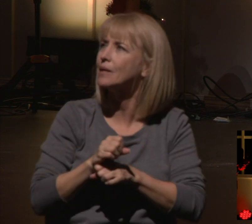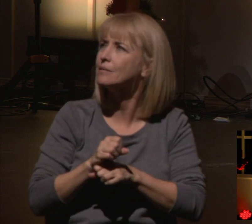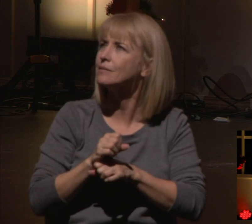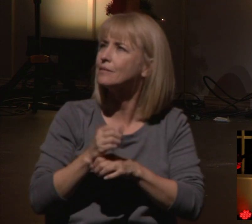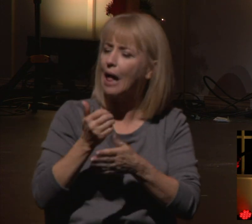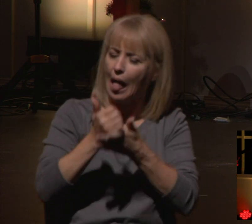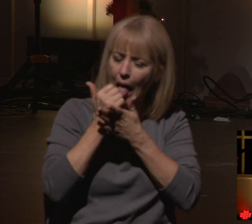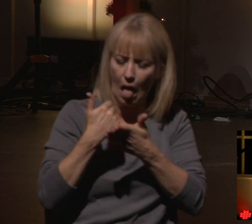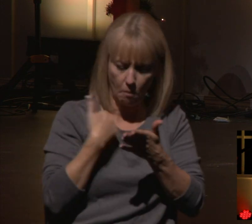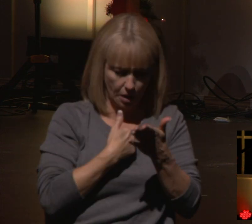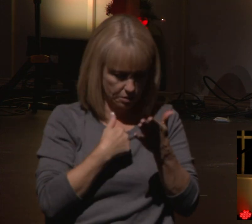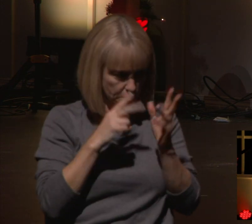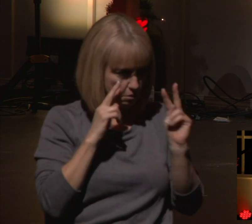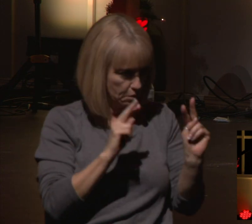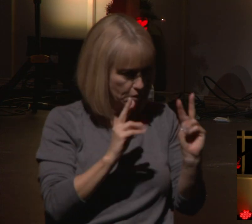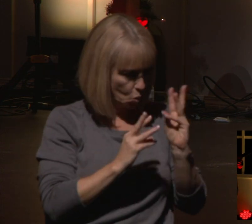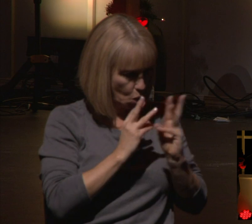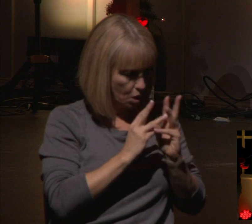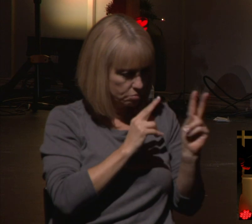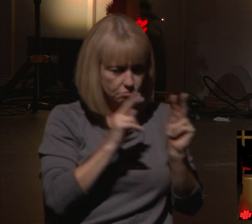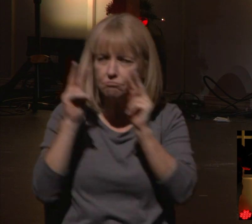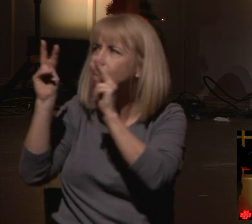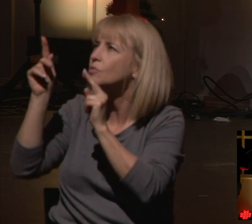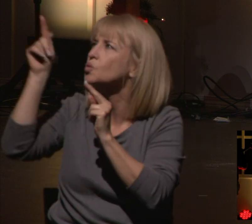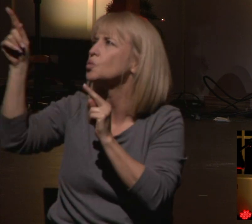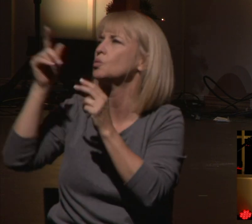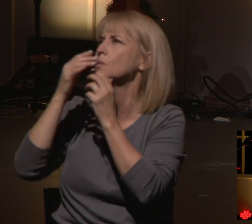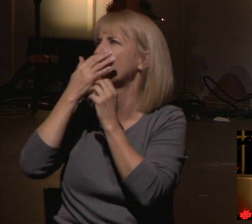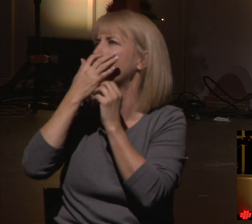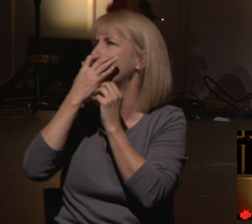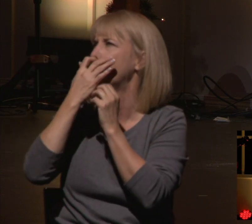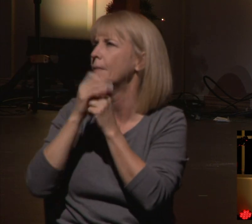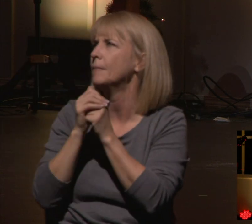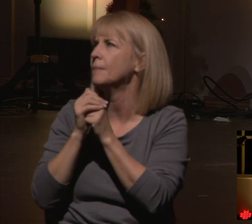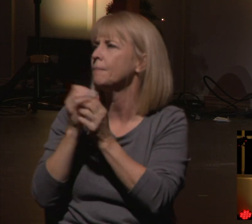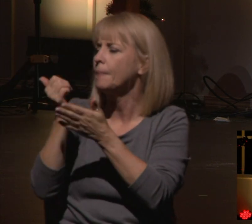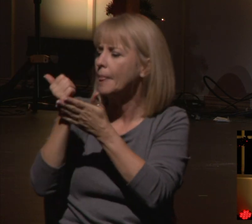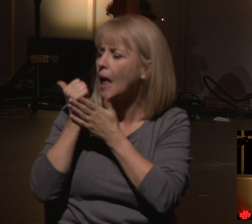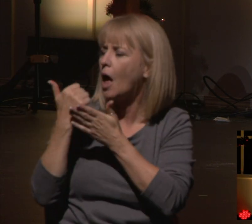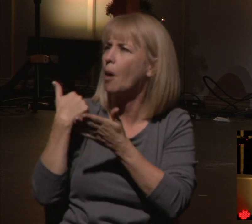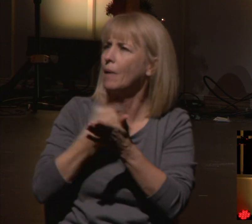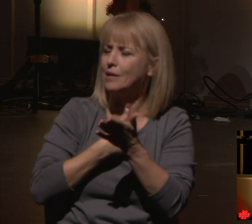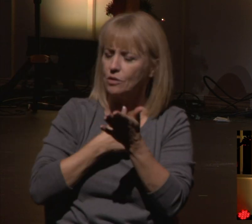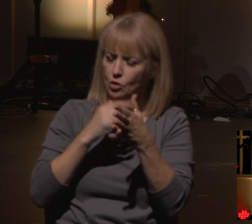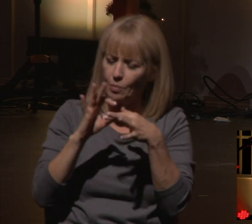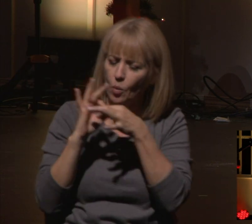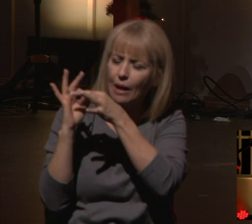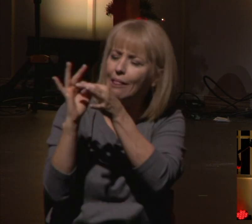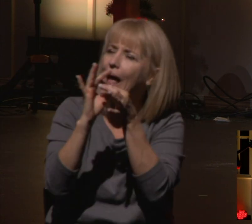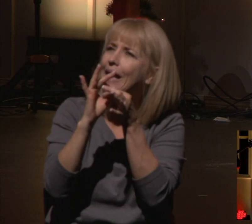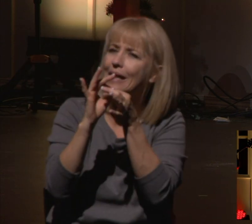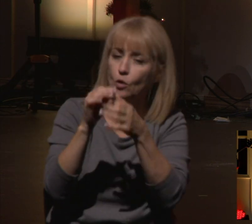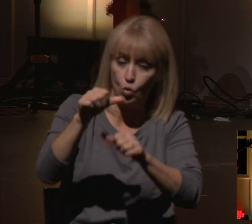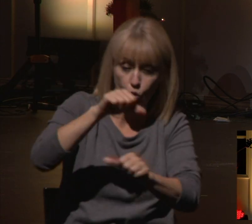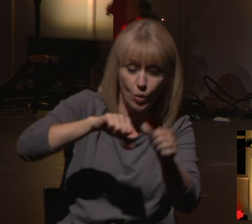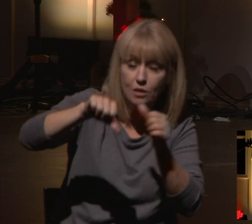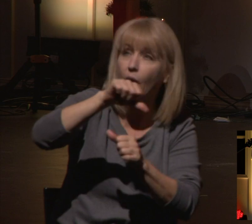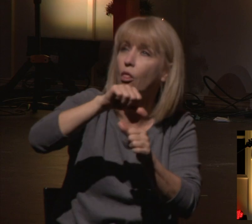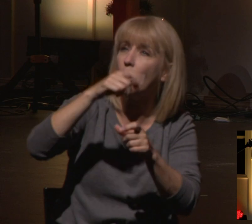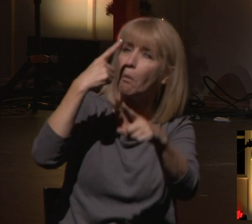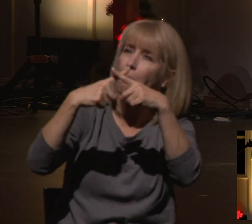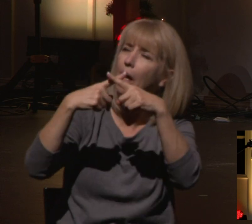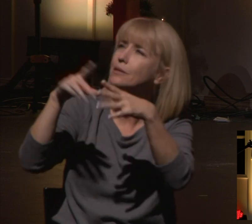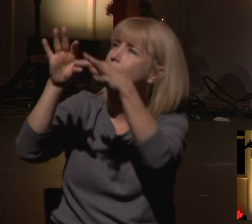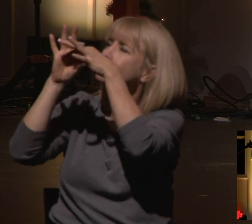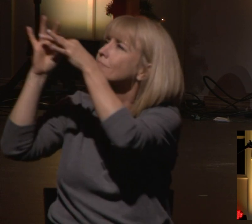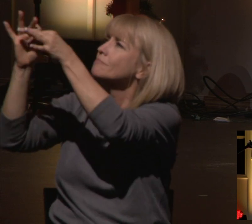And that as we walk towards him, we walk together as a people accepting your invitation to be back in a relationship with you closer.